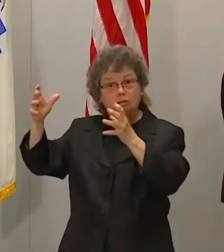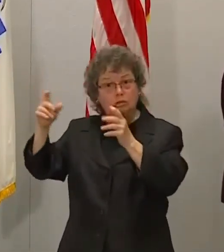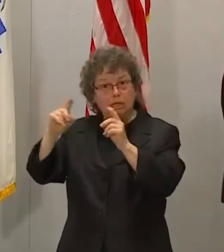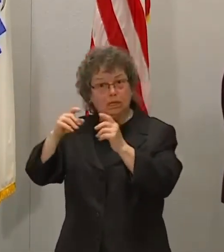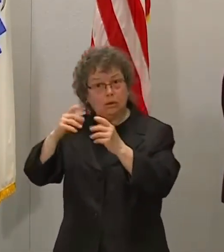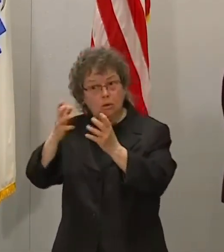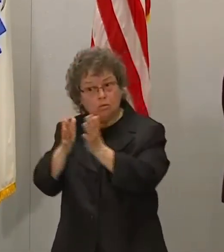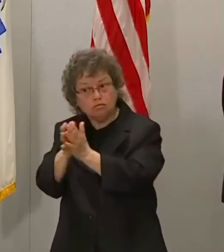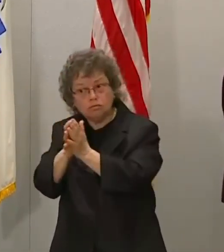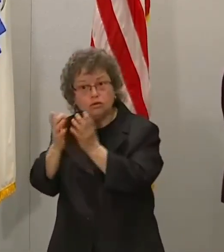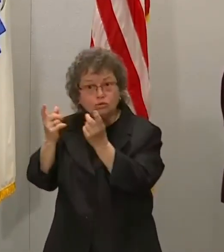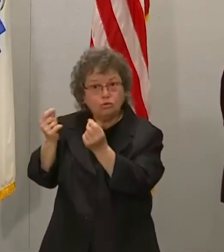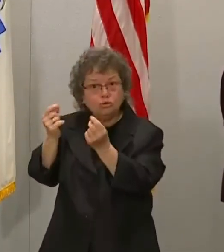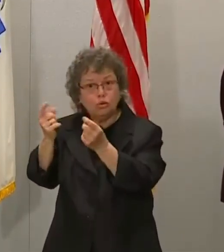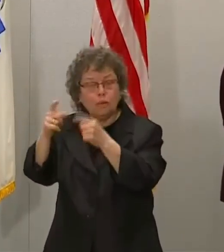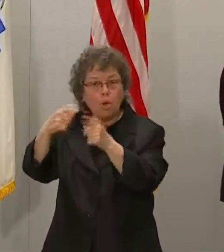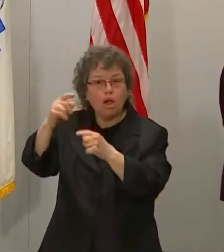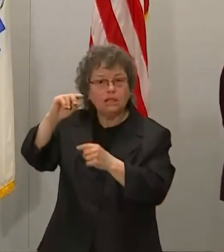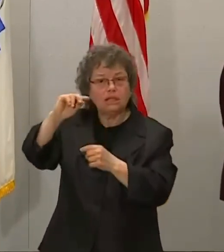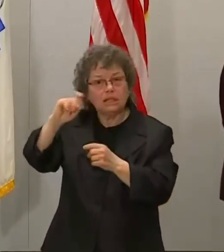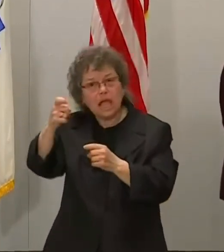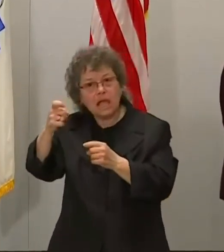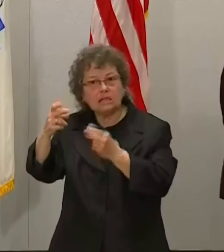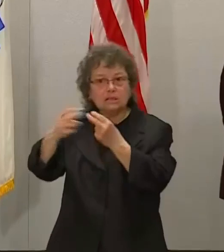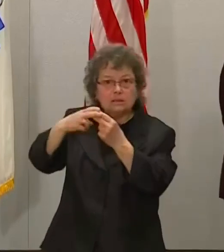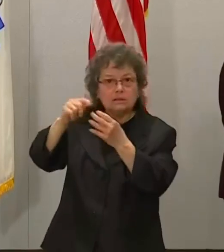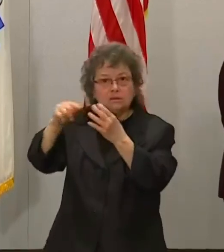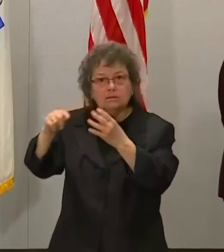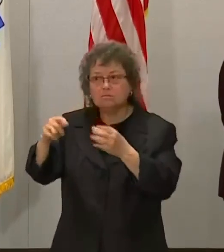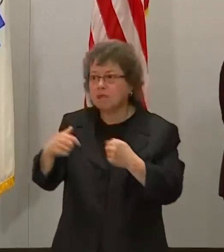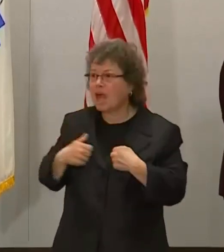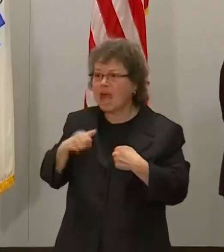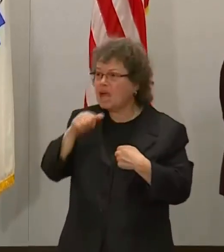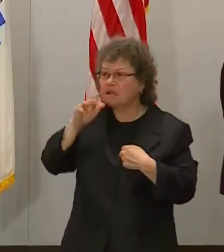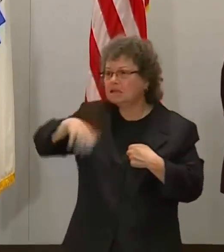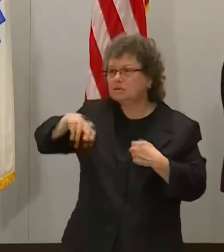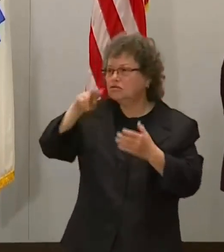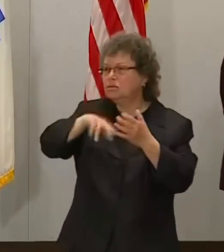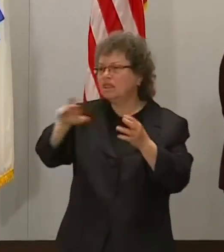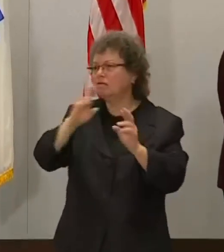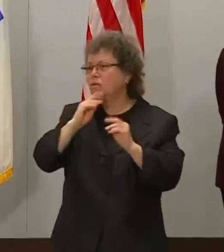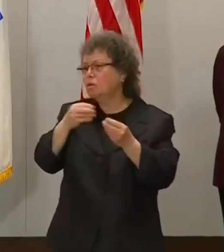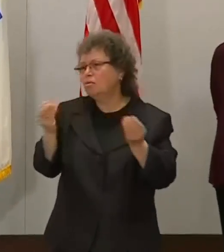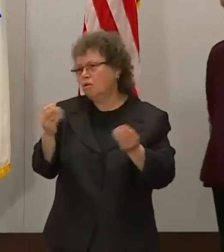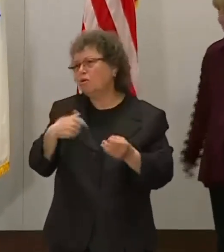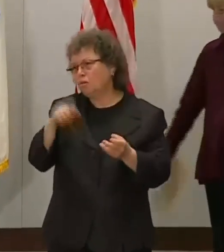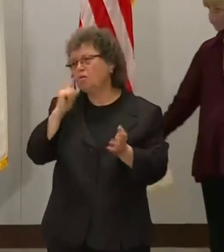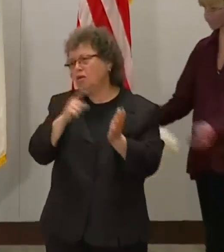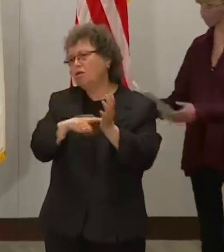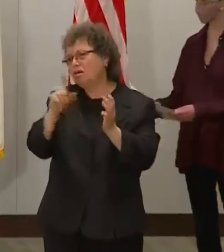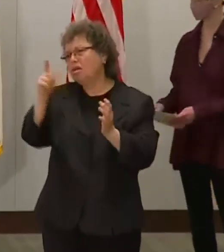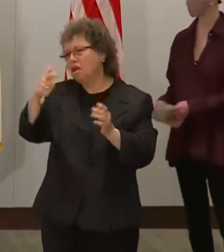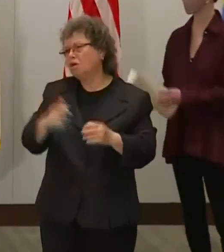what we've been talking about today. But we'll certainly take a look at it at some point, yeah. Thanks, everyone.